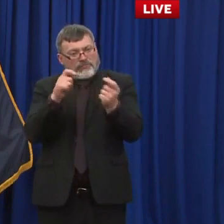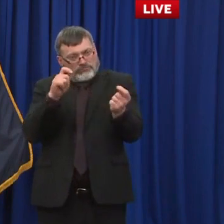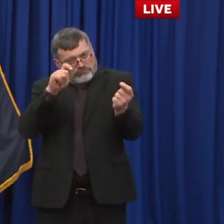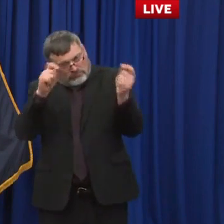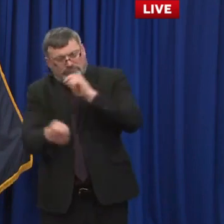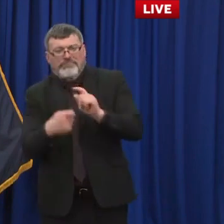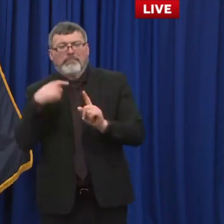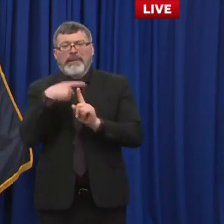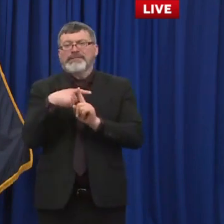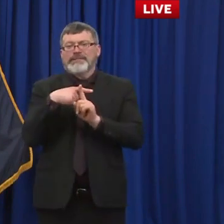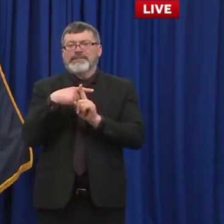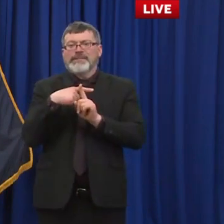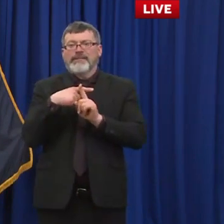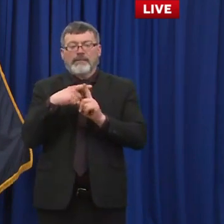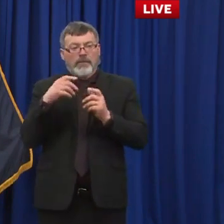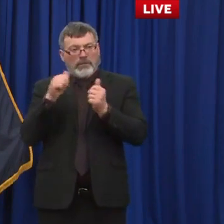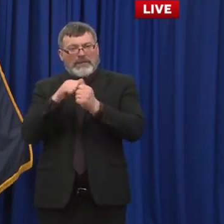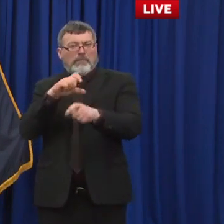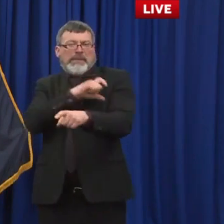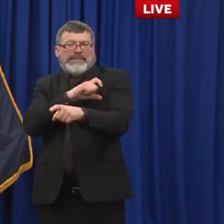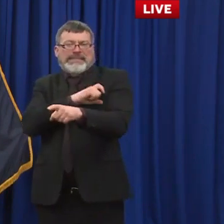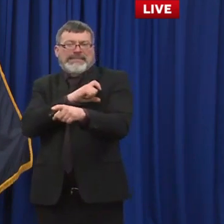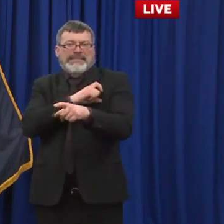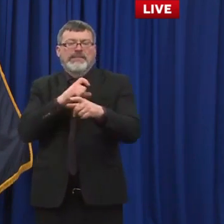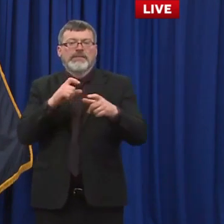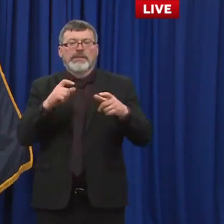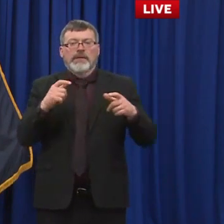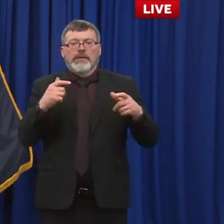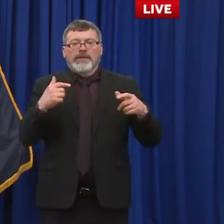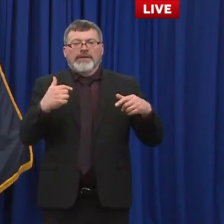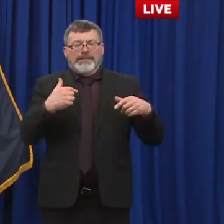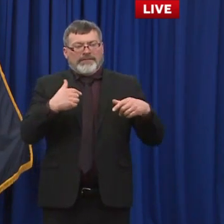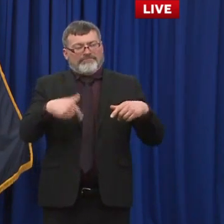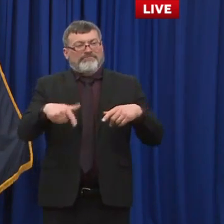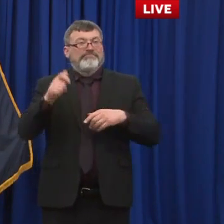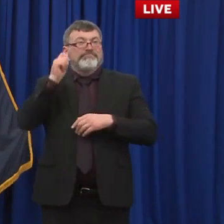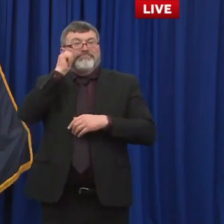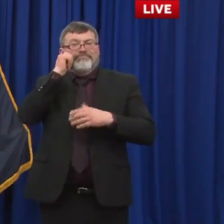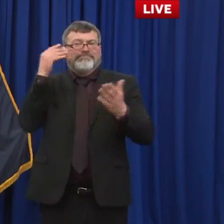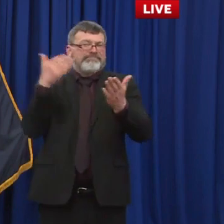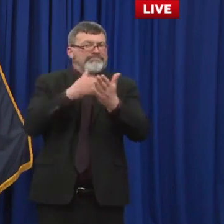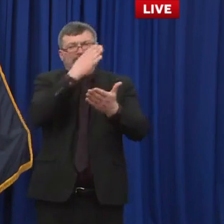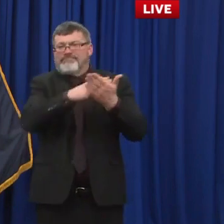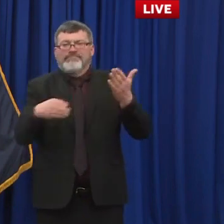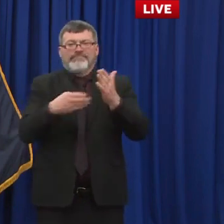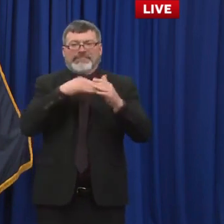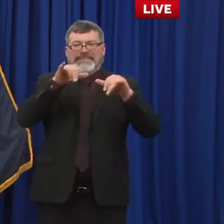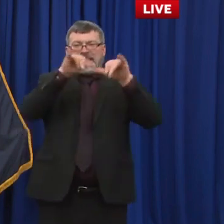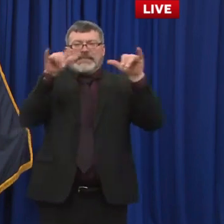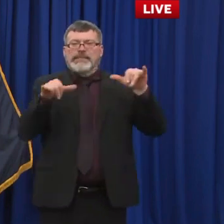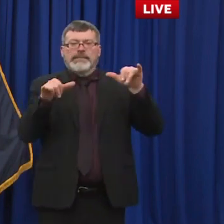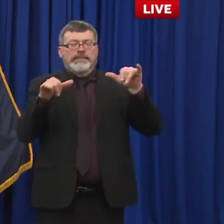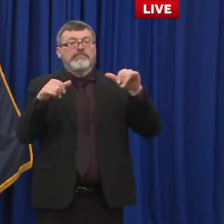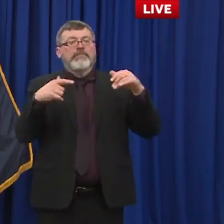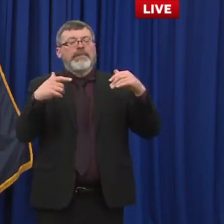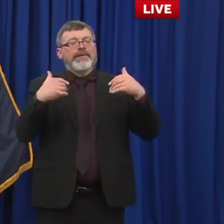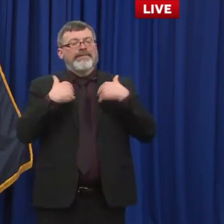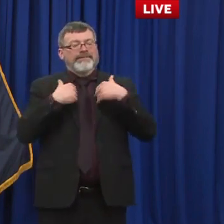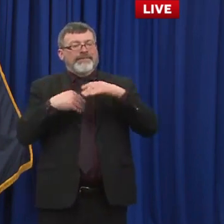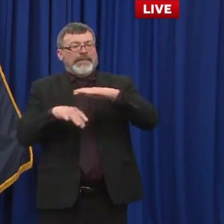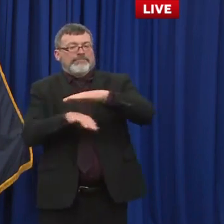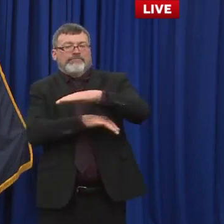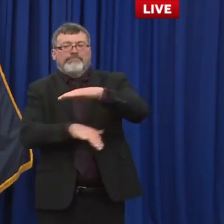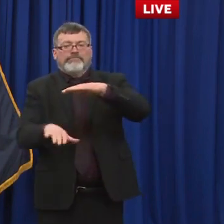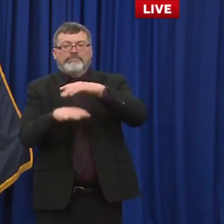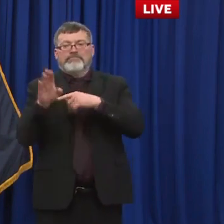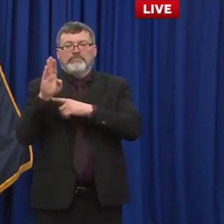racism throughout uh new hampshire but we have elements of implicit bias and and racism in all parts of our communities and it's something that